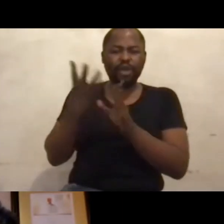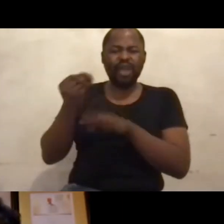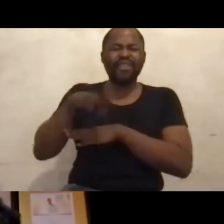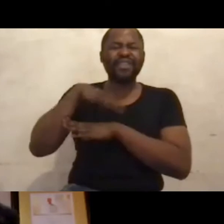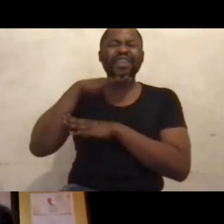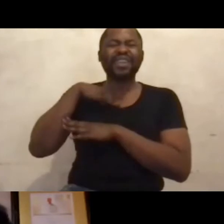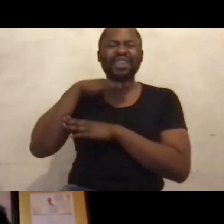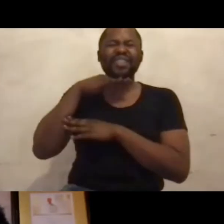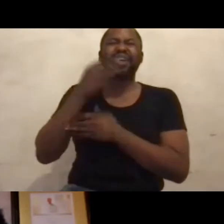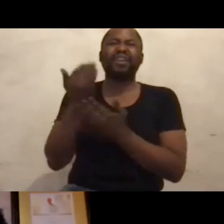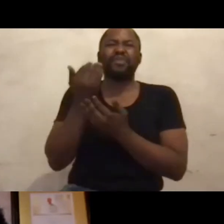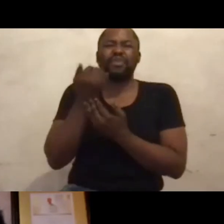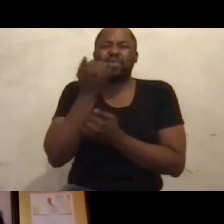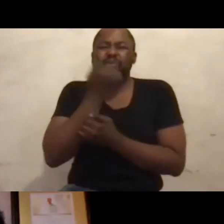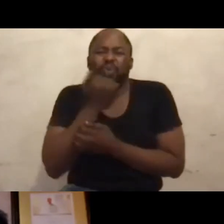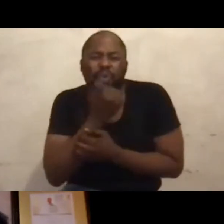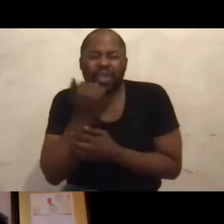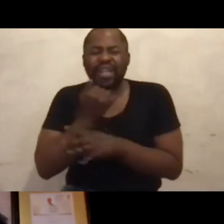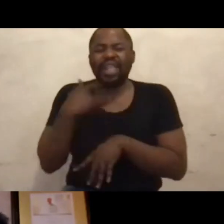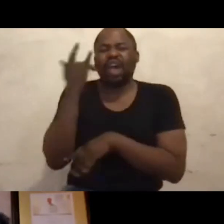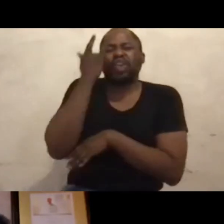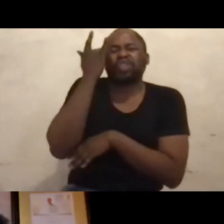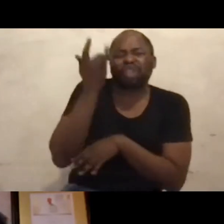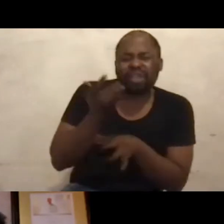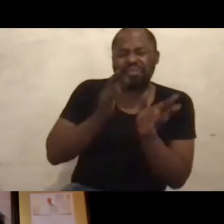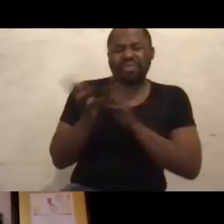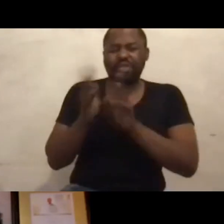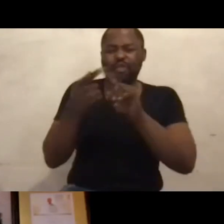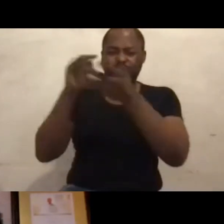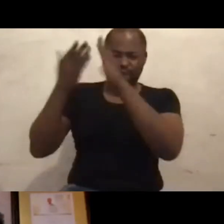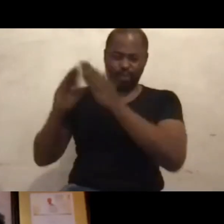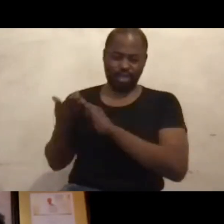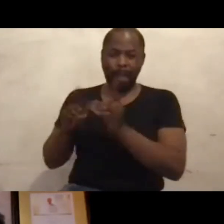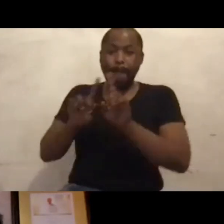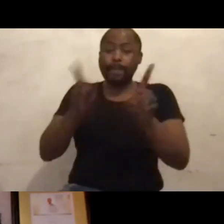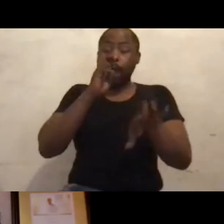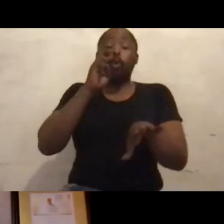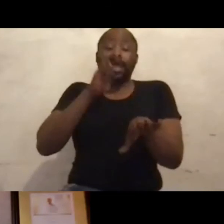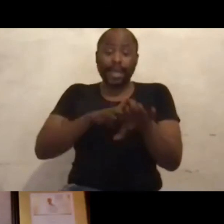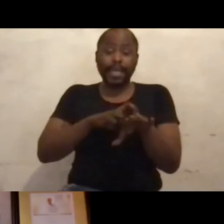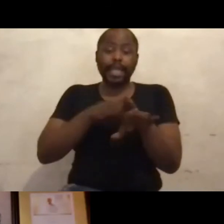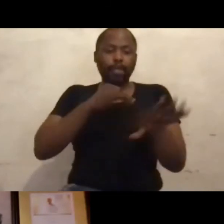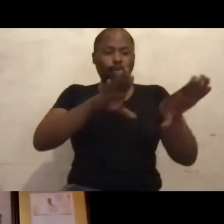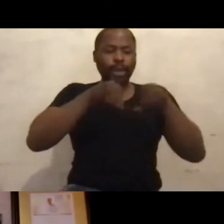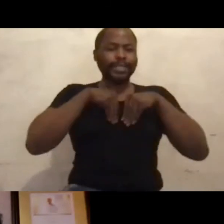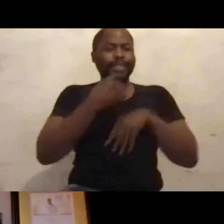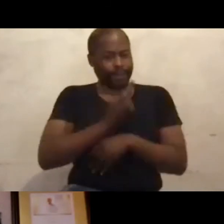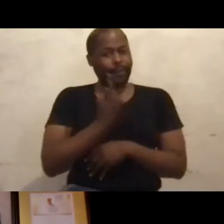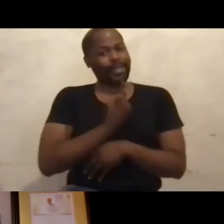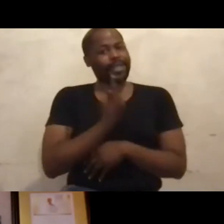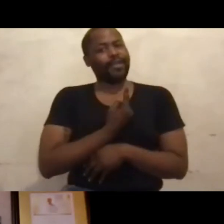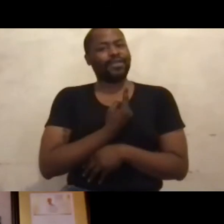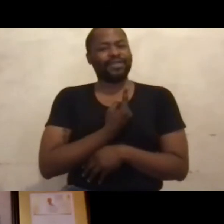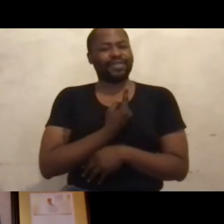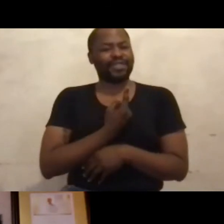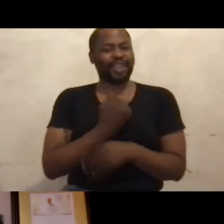and shame from society. So we need to be able to accept ourselves and who we are.